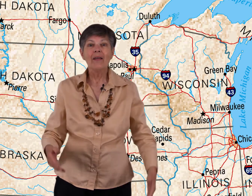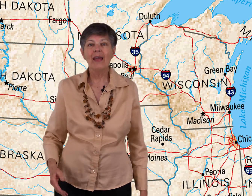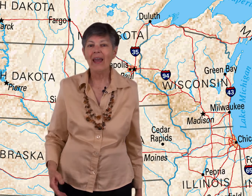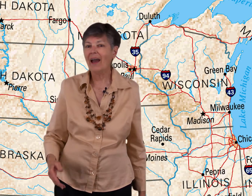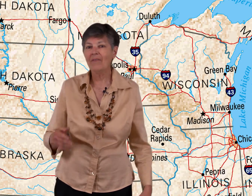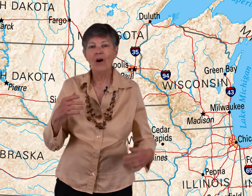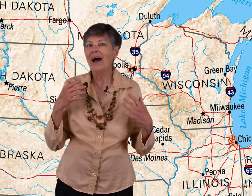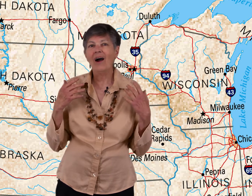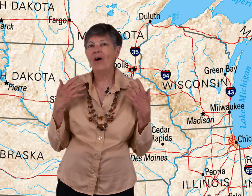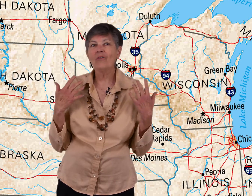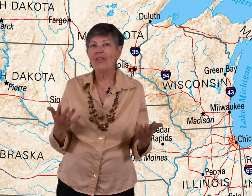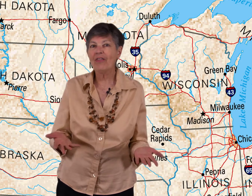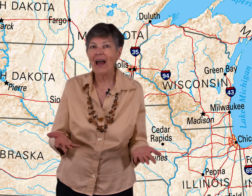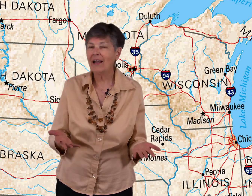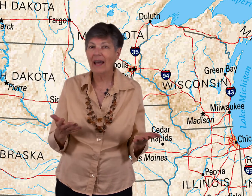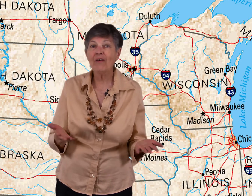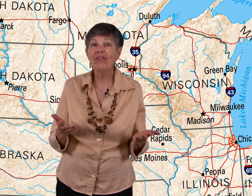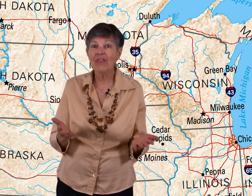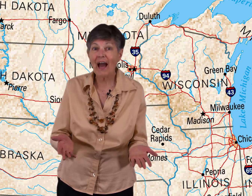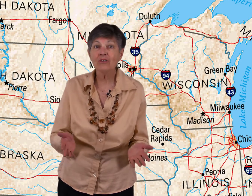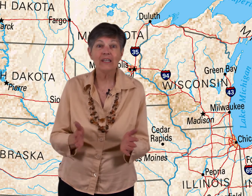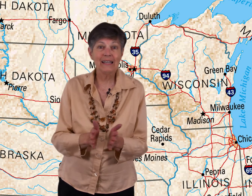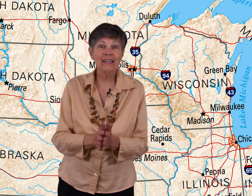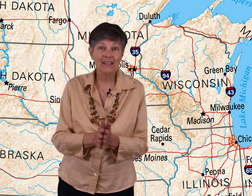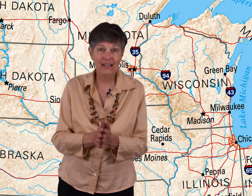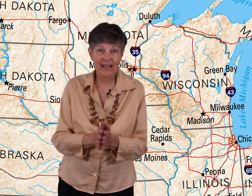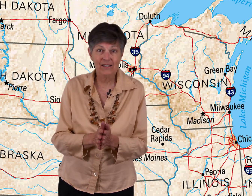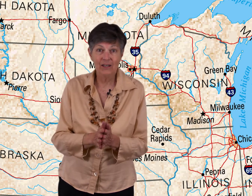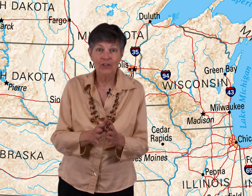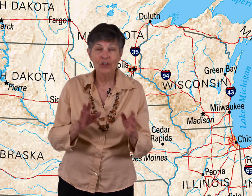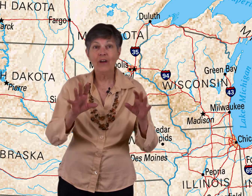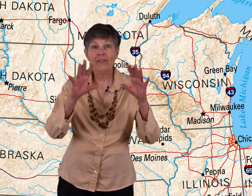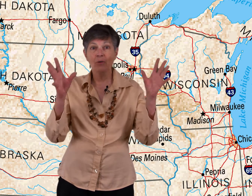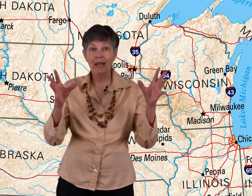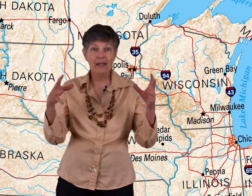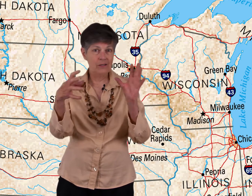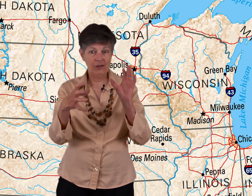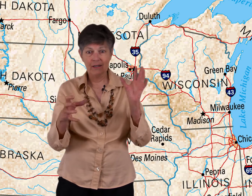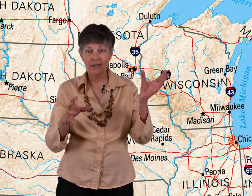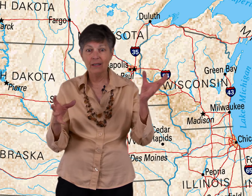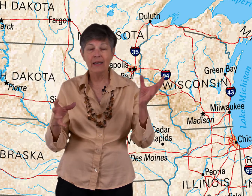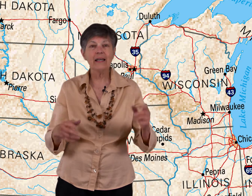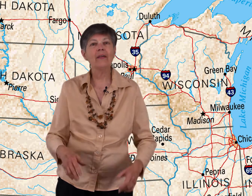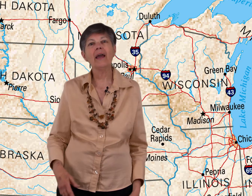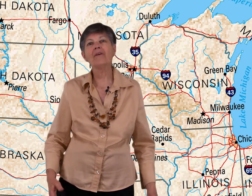they have over 11,000 inland lakes. So you've got the Great Lakes, and you've got the Little Lakes, and they have